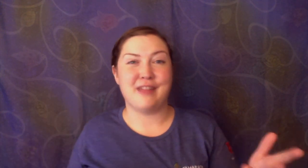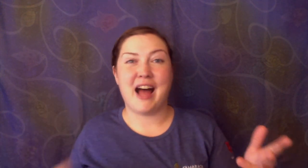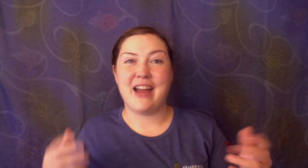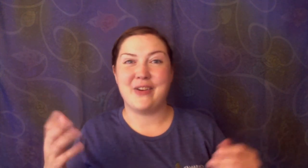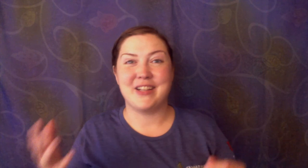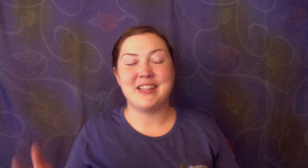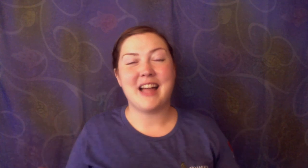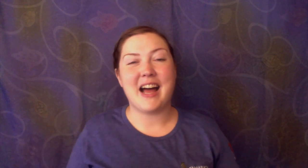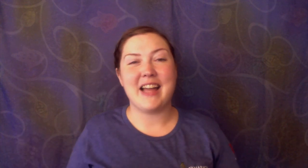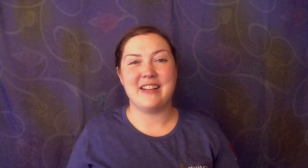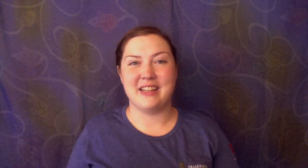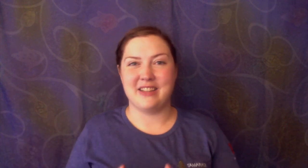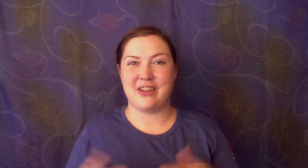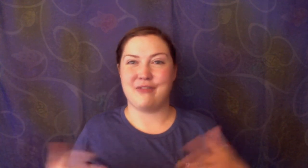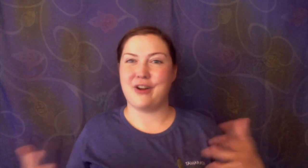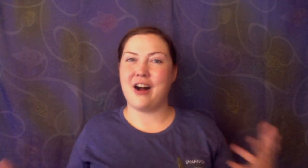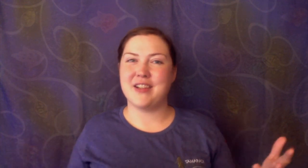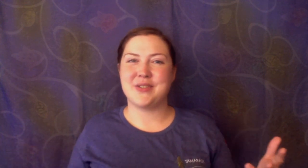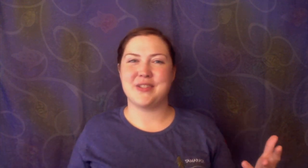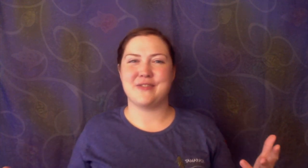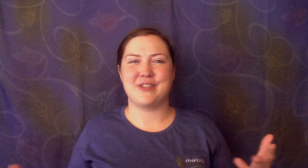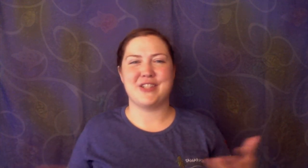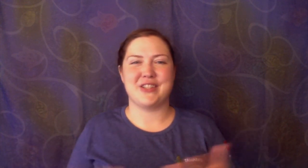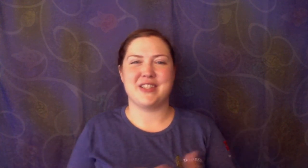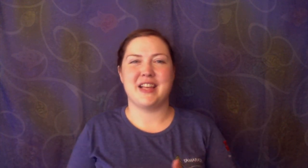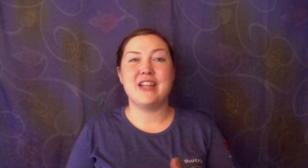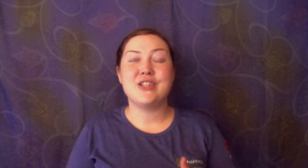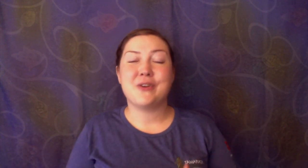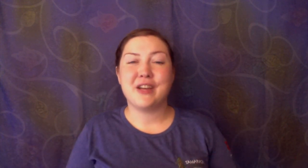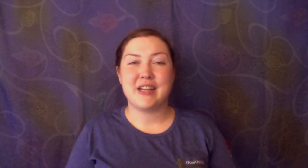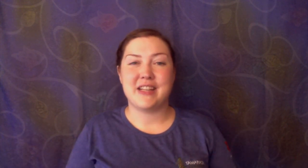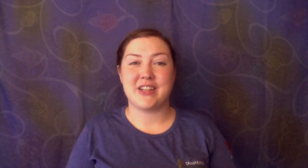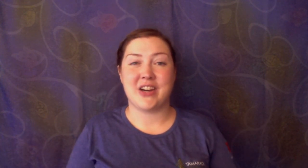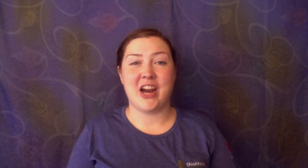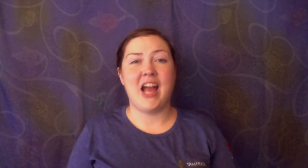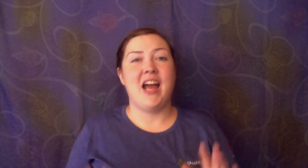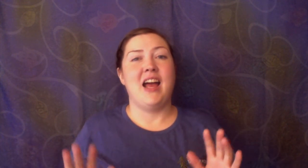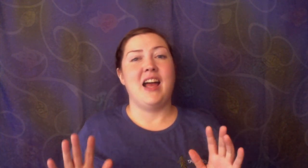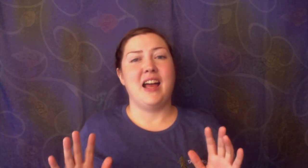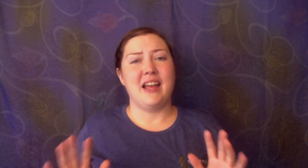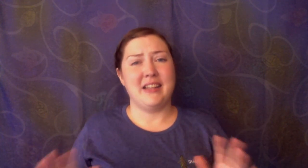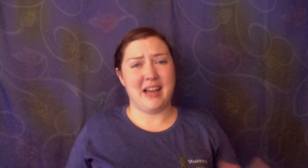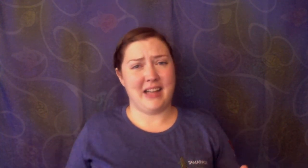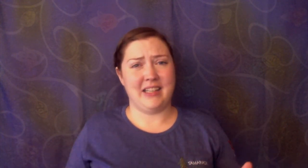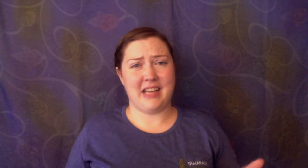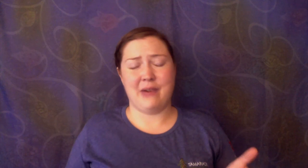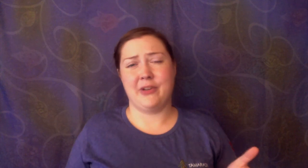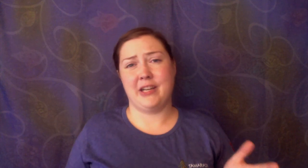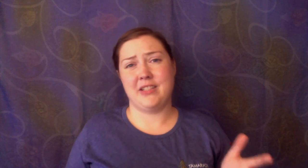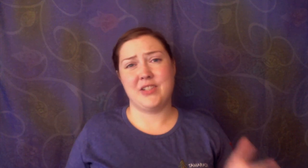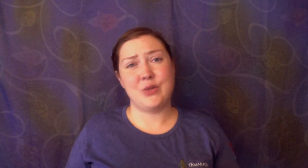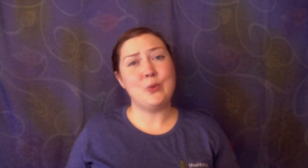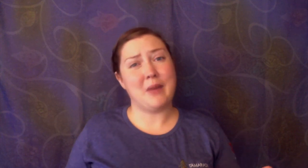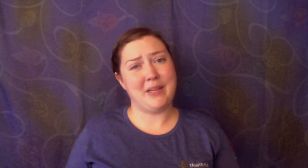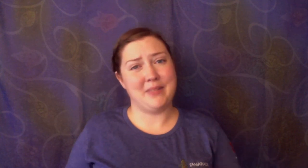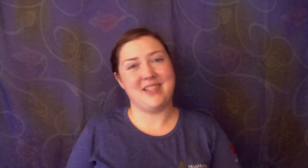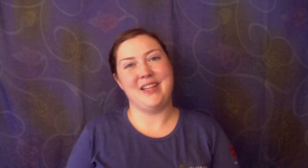or do glide, looking for all sorts of creatures, enjoying nature, and not encountering too many mosquitoes.